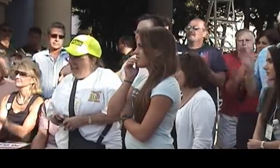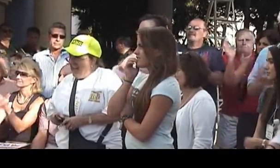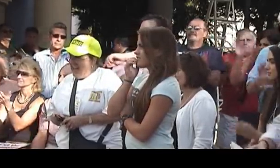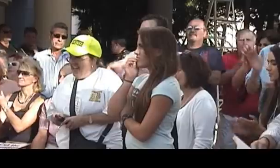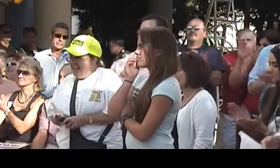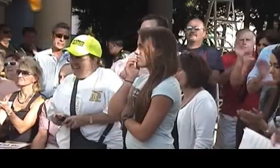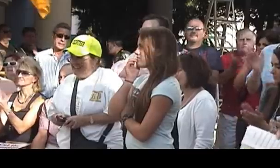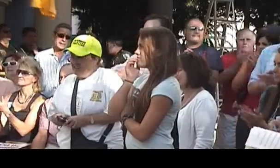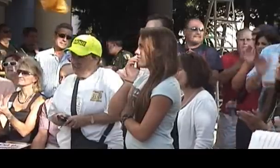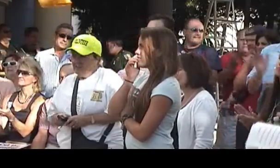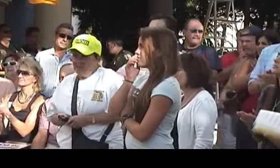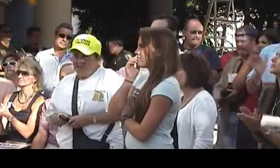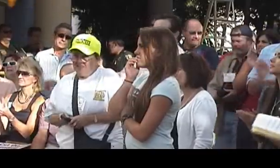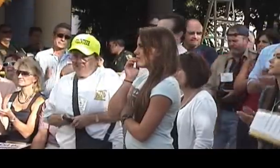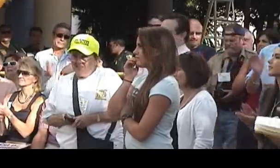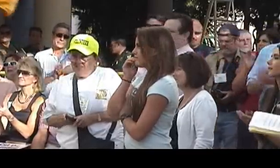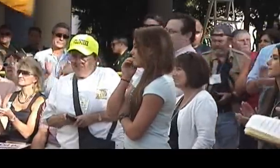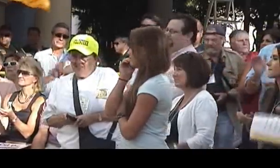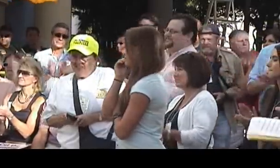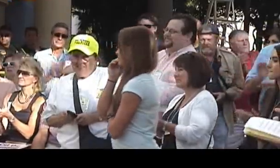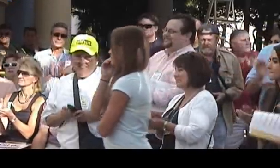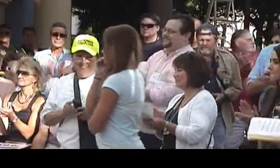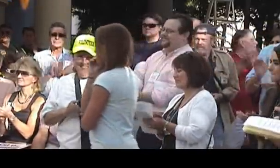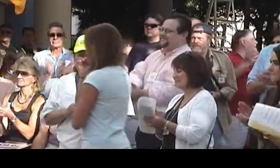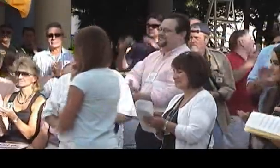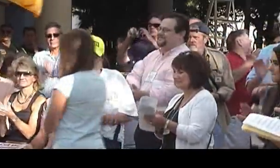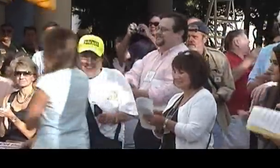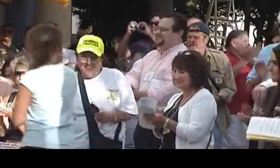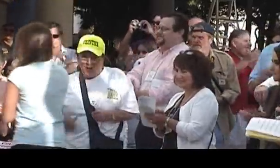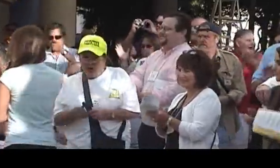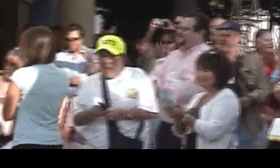money. Y'all give it up for Hannah Giles.